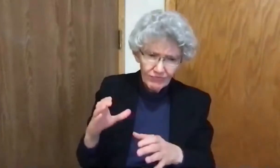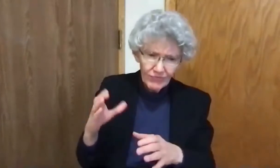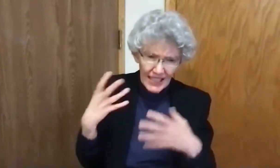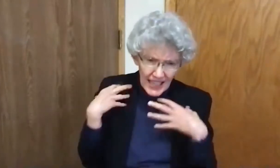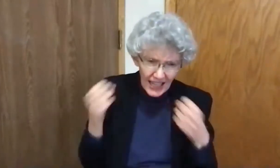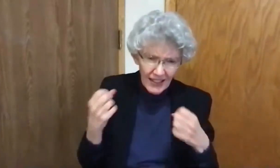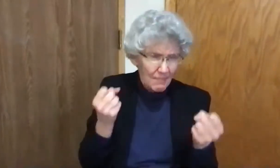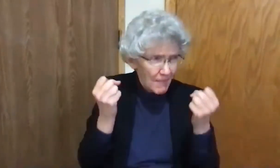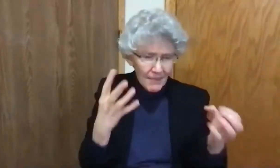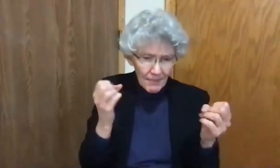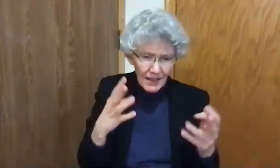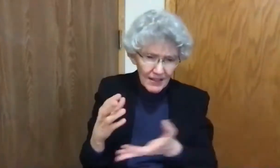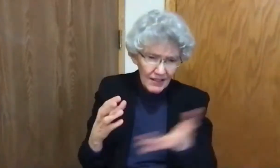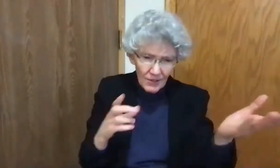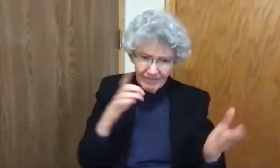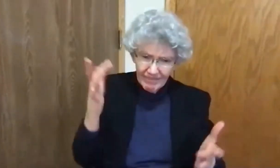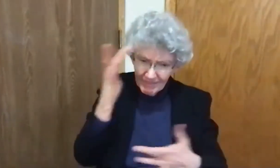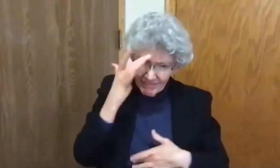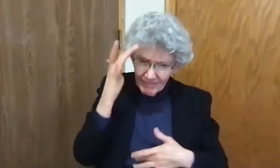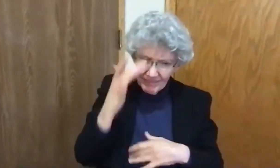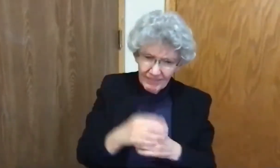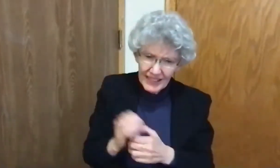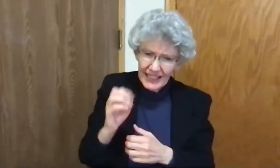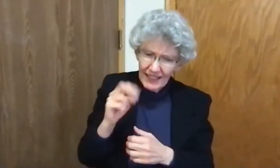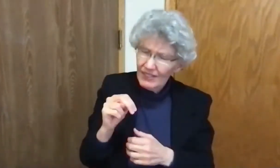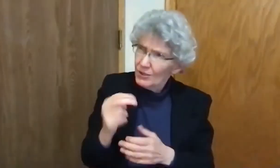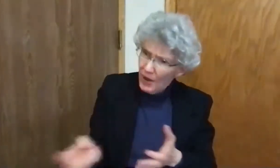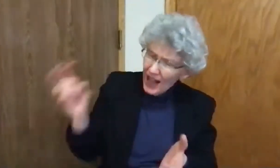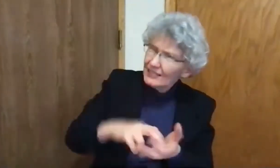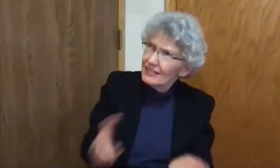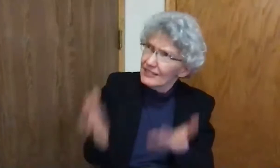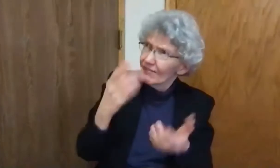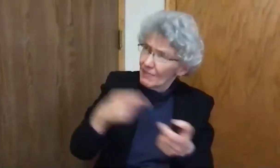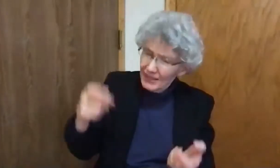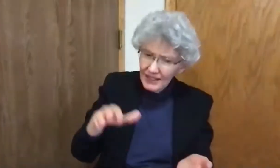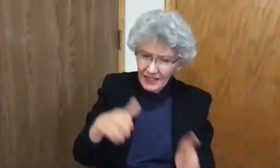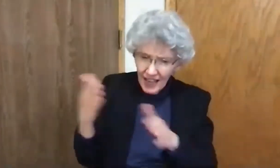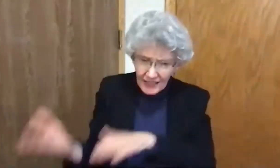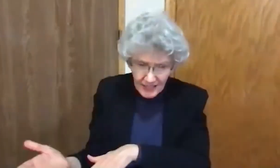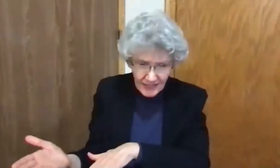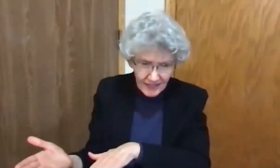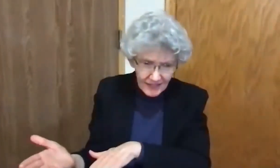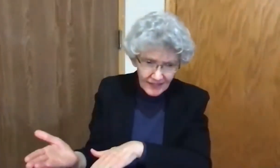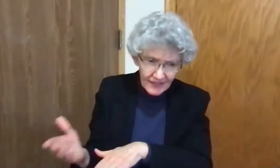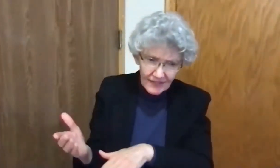By your goodness, you healed many who were ill, even raising the dead to life.